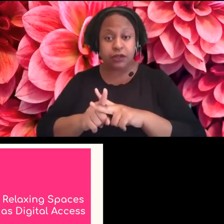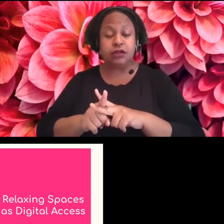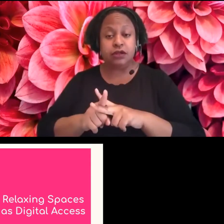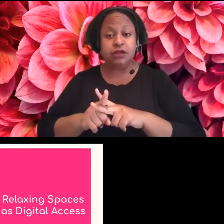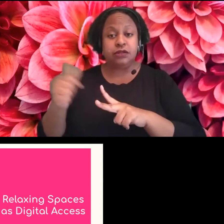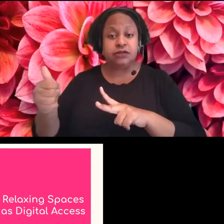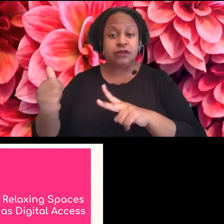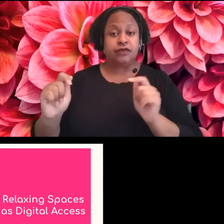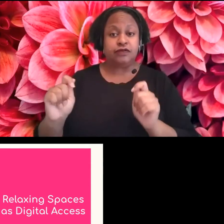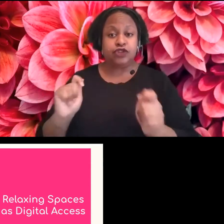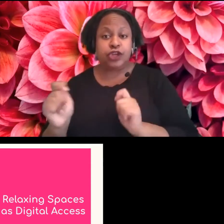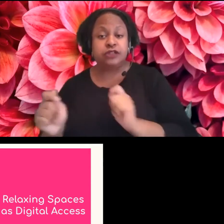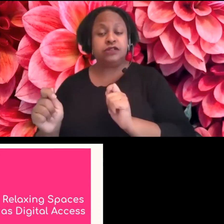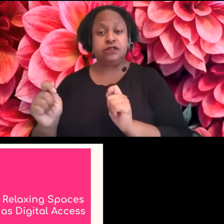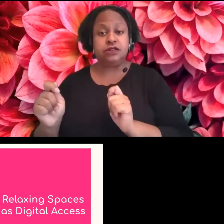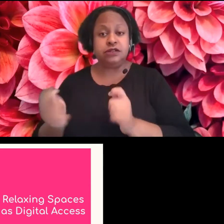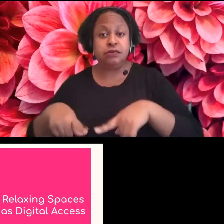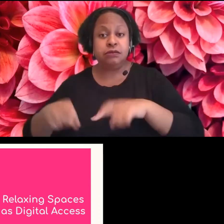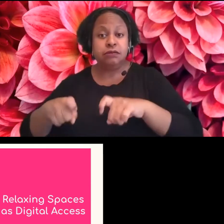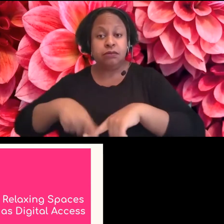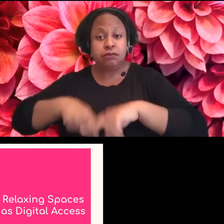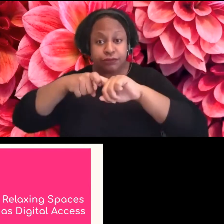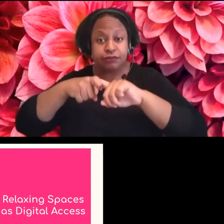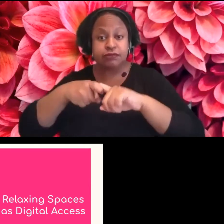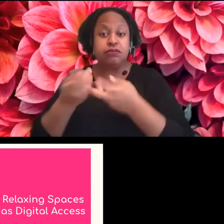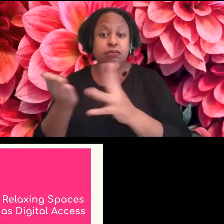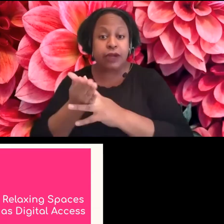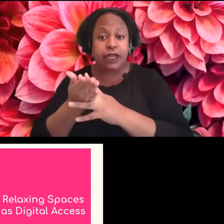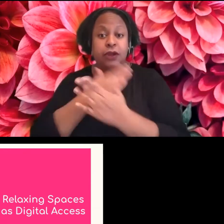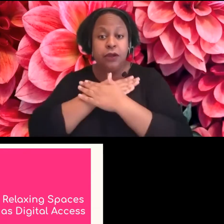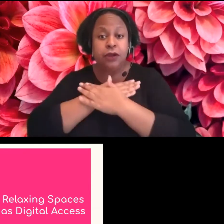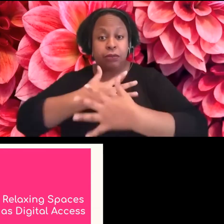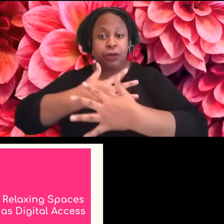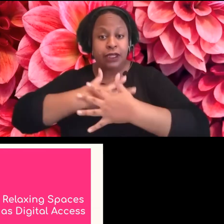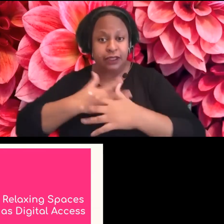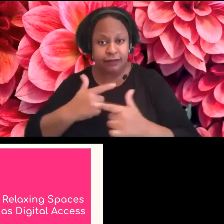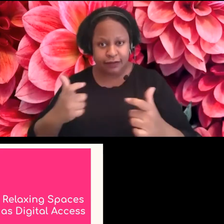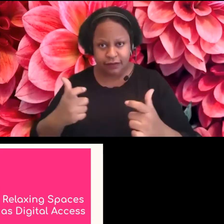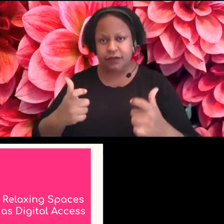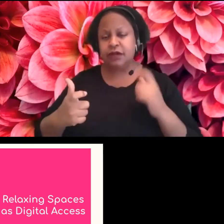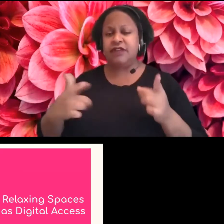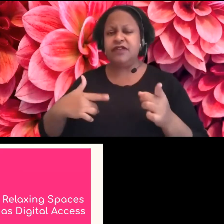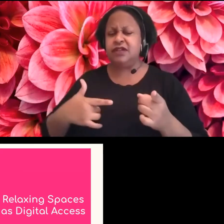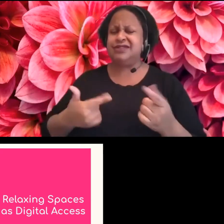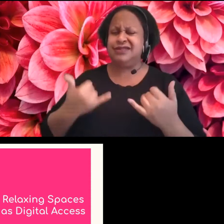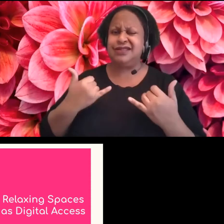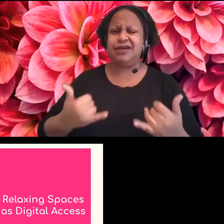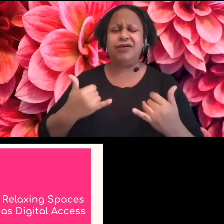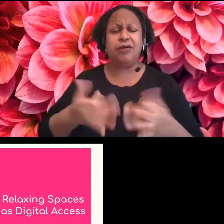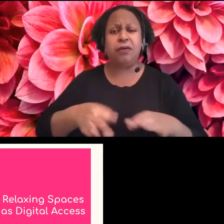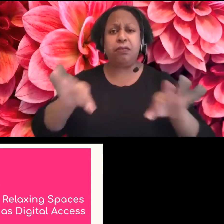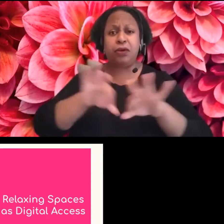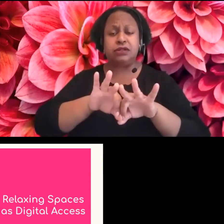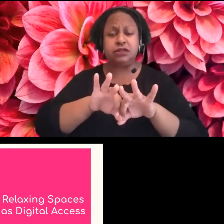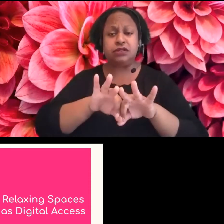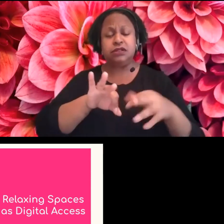a break and breathe. Uh, I think more than ever, the breaks are important. Uh, sometimes we assume because I'm,